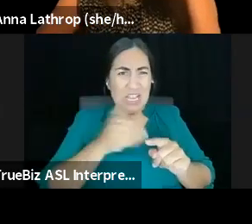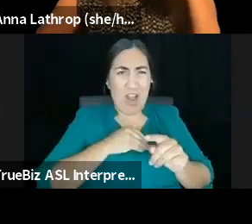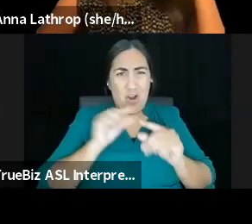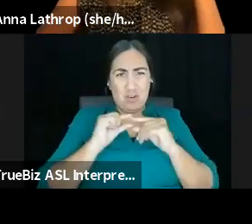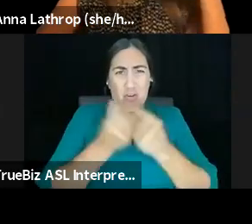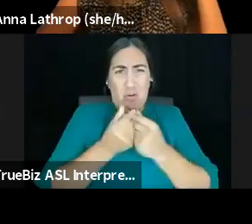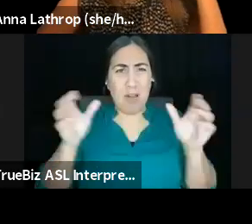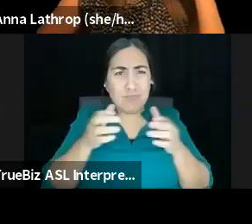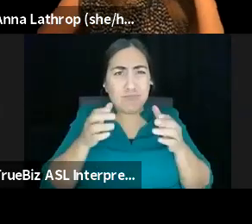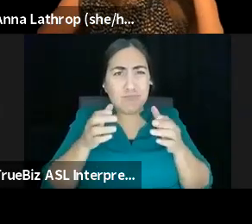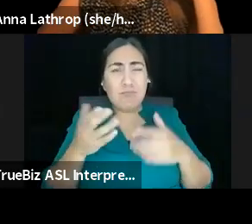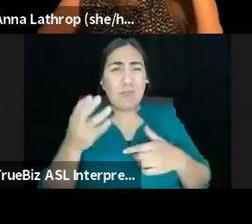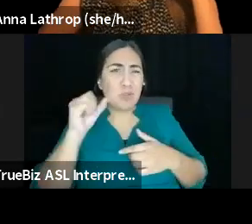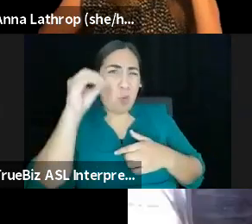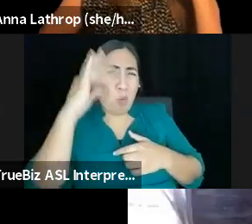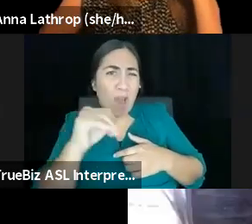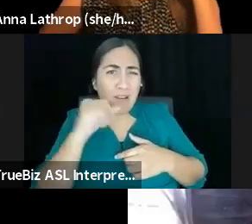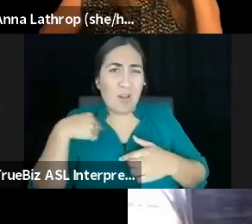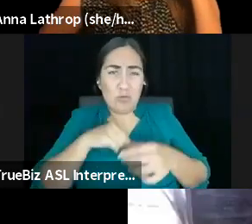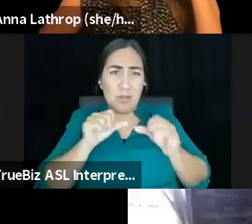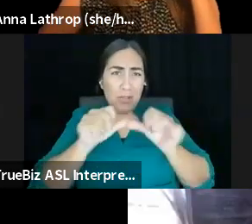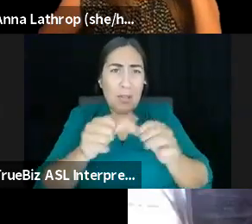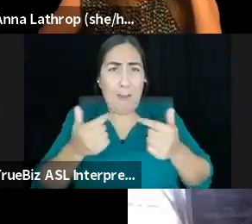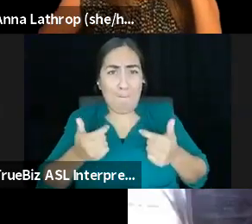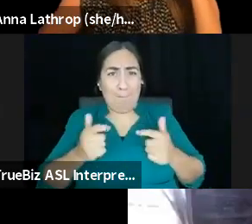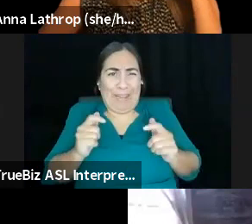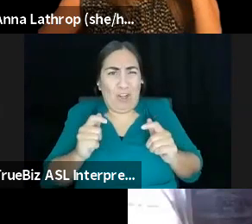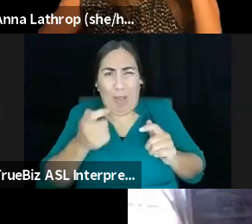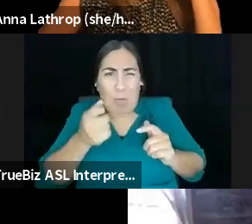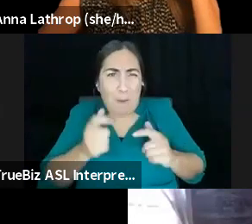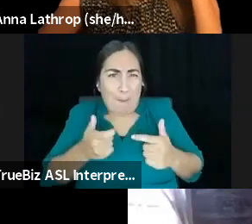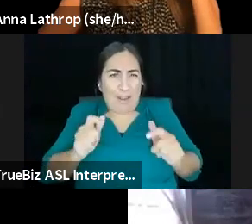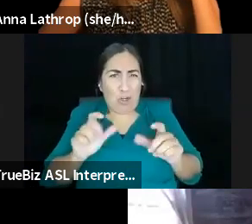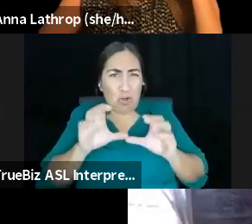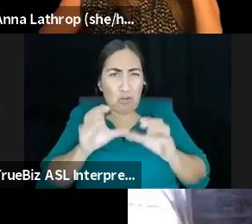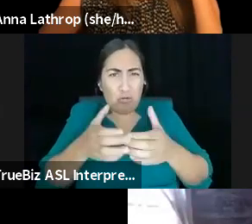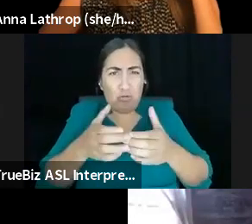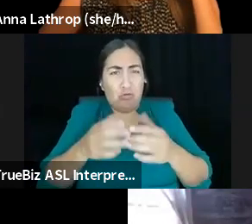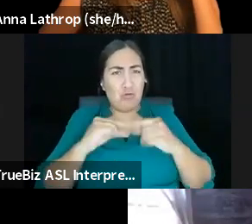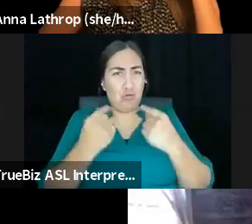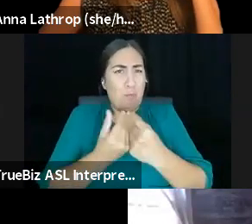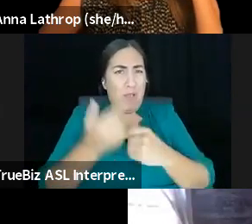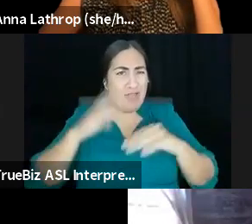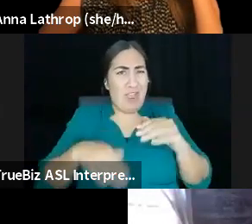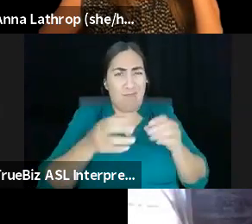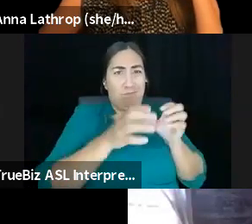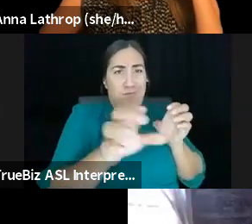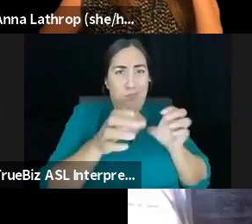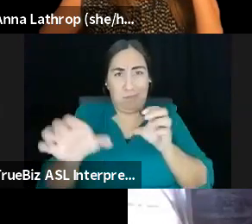stay in this bigger group and have a conversation together. Yeah. So we had a couple of thoughts for jumping off points. The